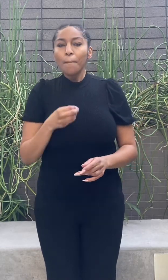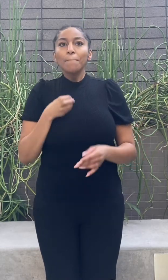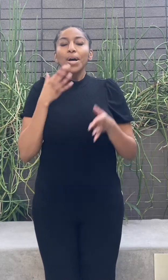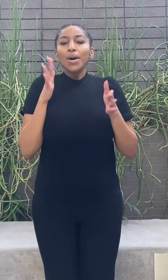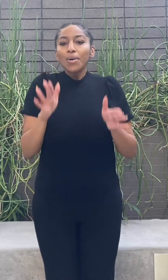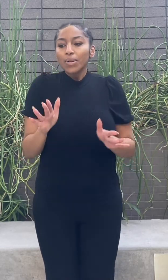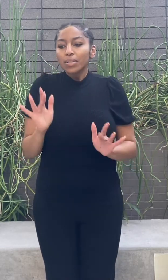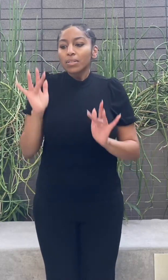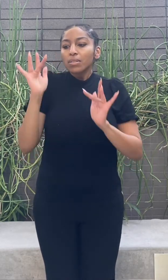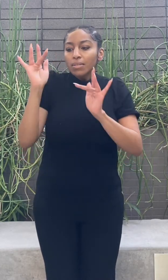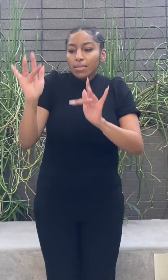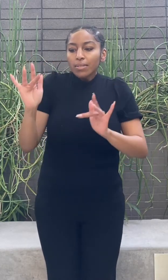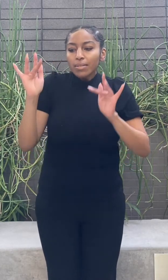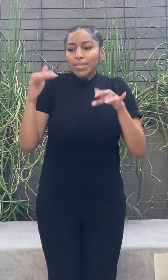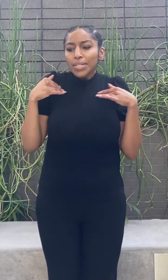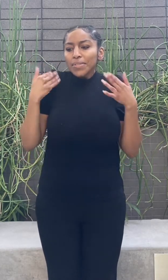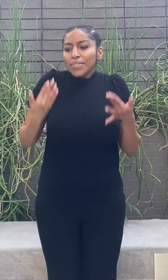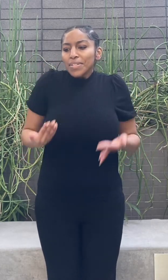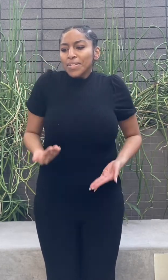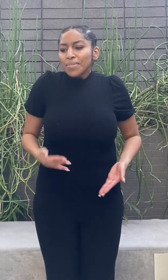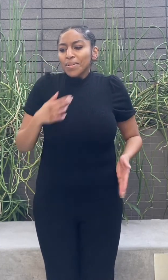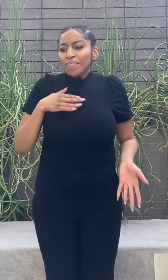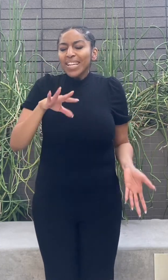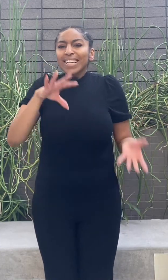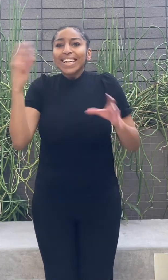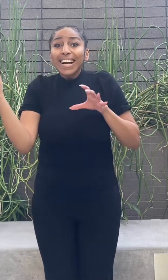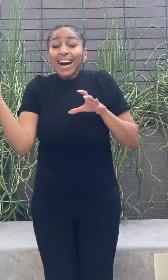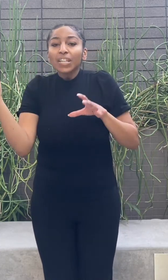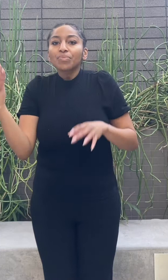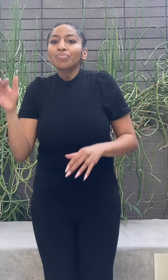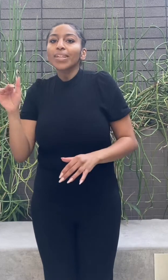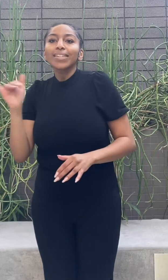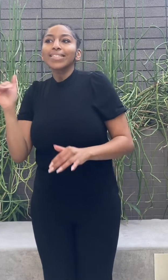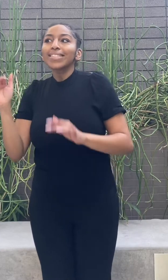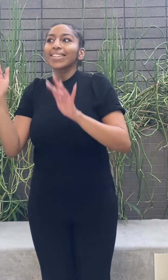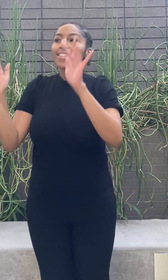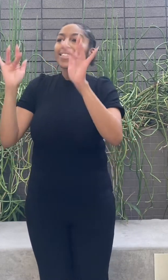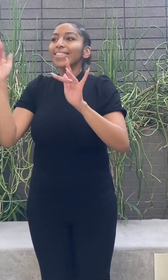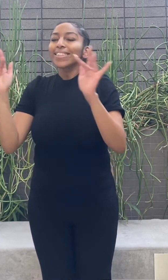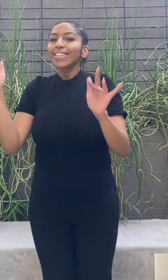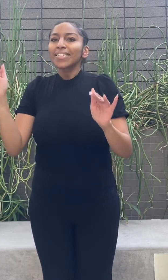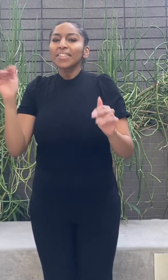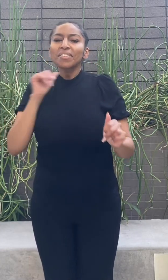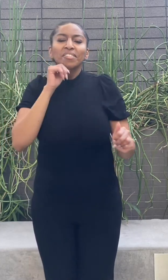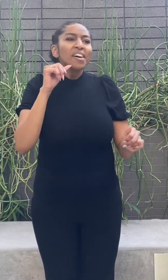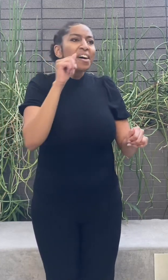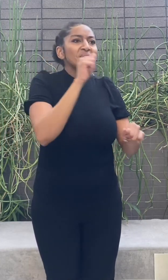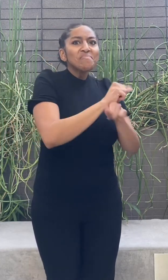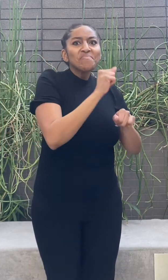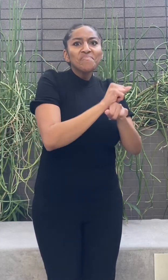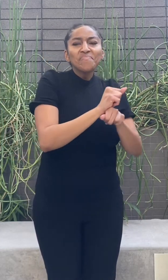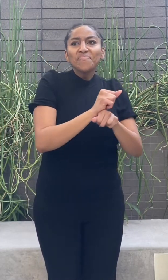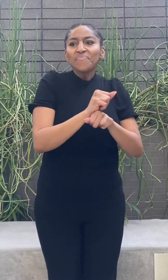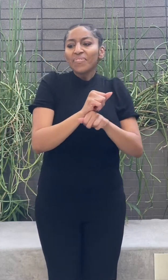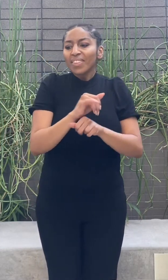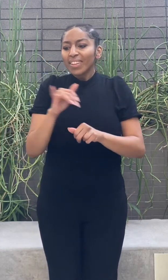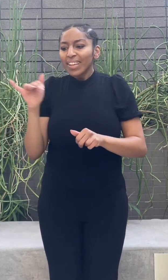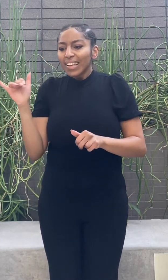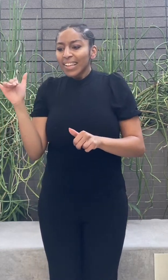My chaos is more glitter than concrete, more confetti than anything solid or obedient